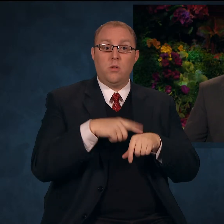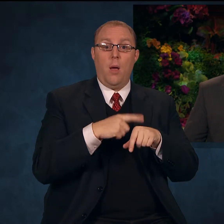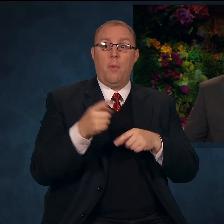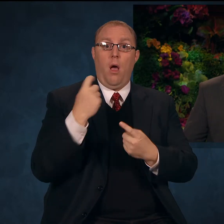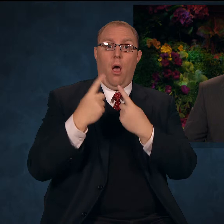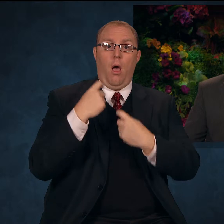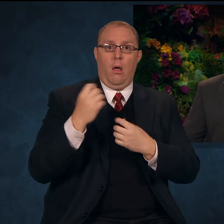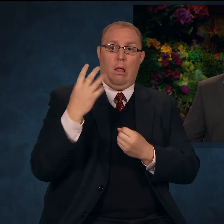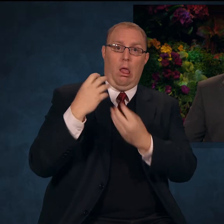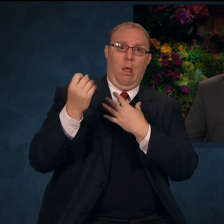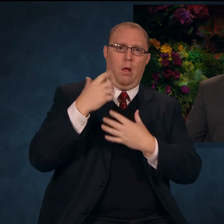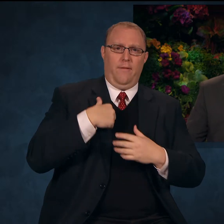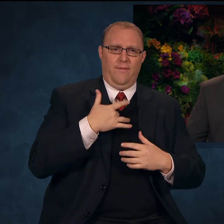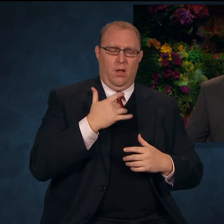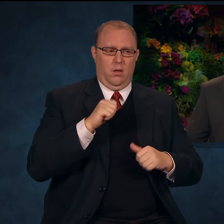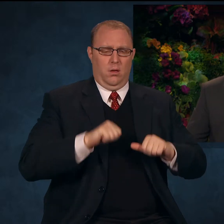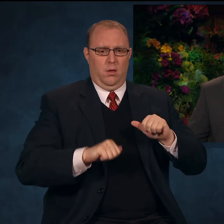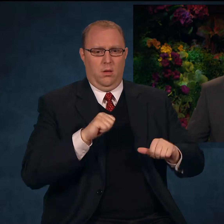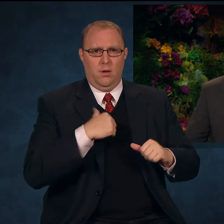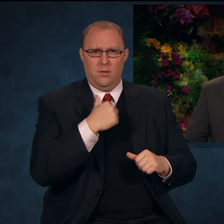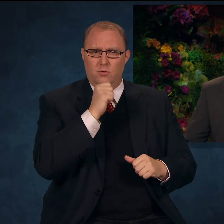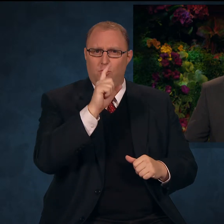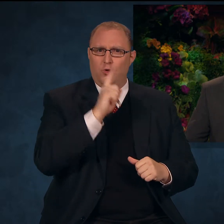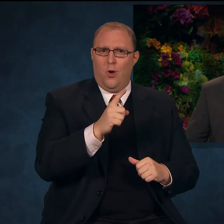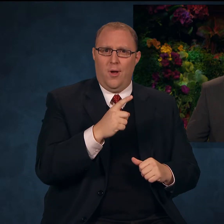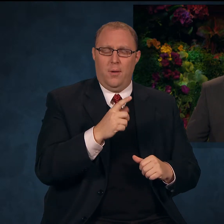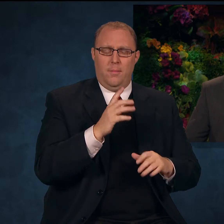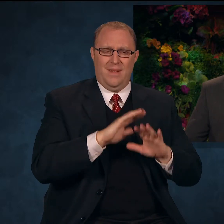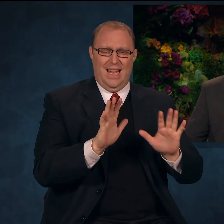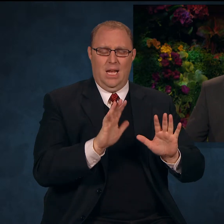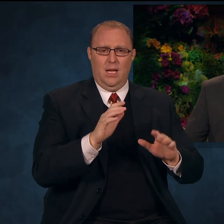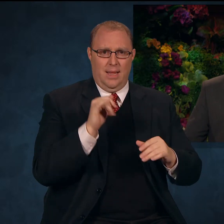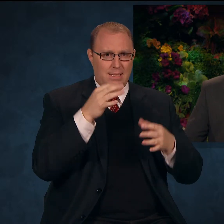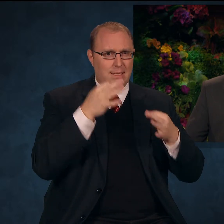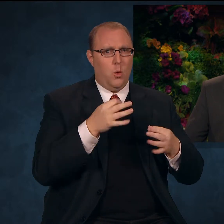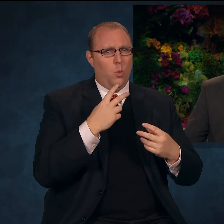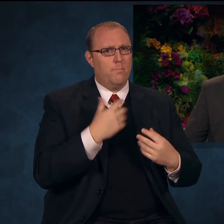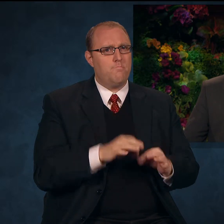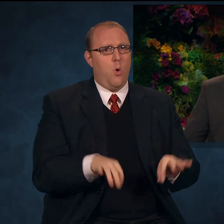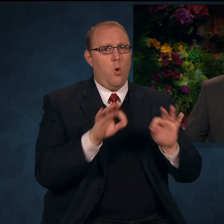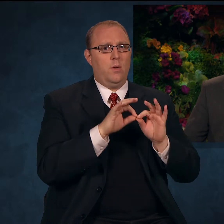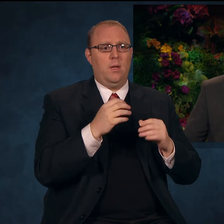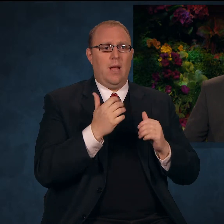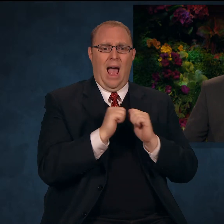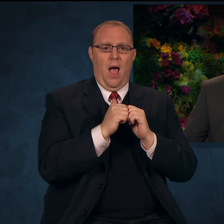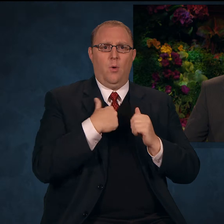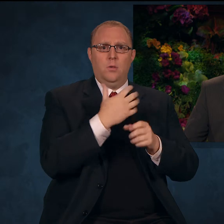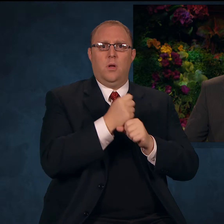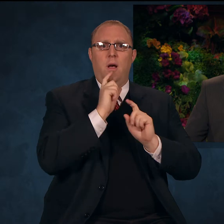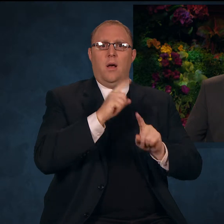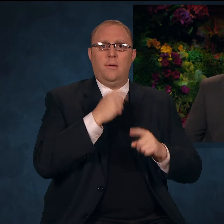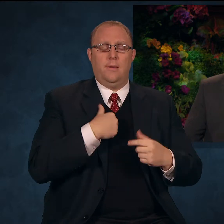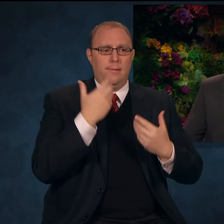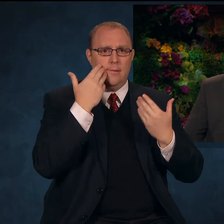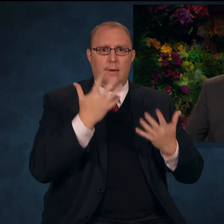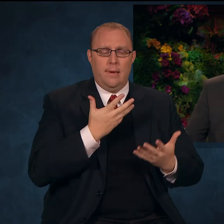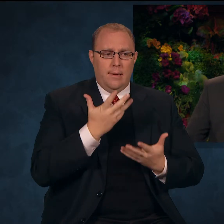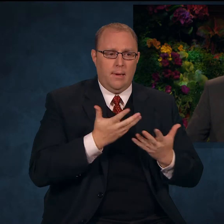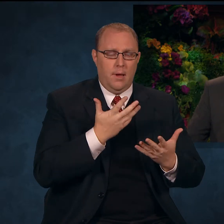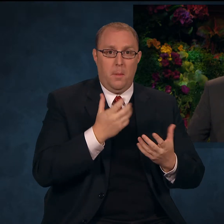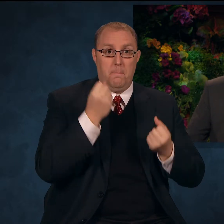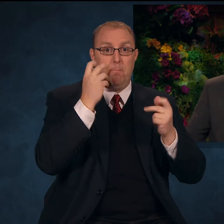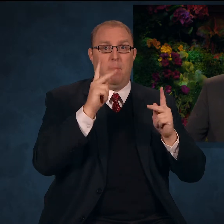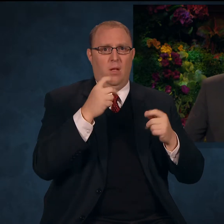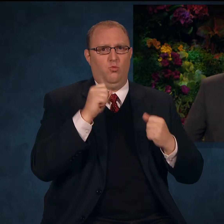and uncertainty. The choice was an important one. Where would I turn for answers? There were many who wanted to